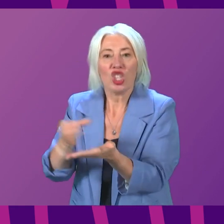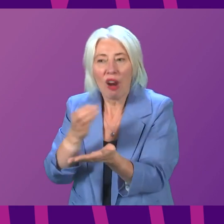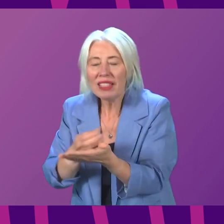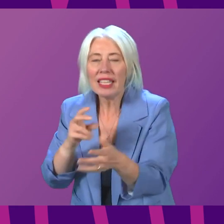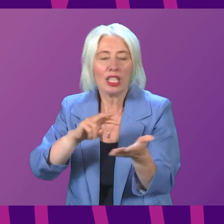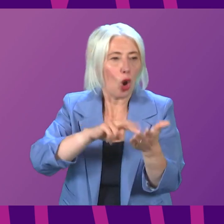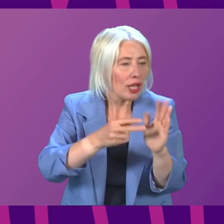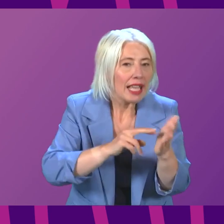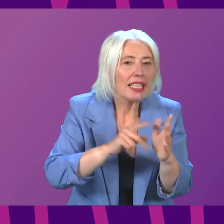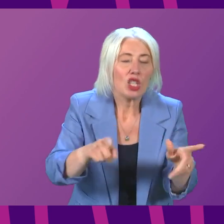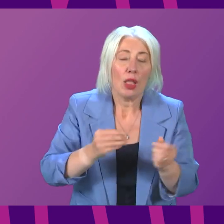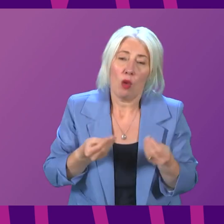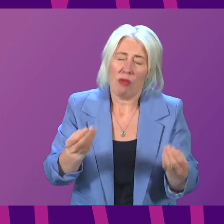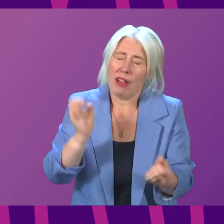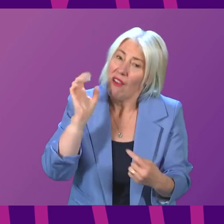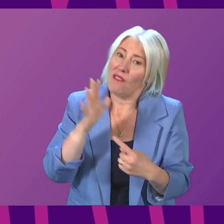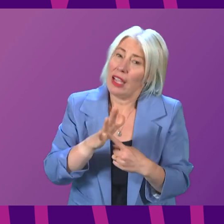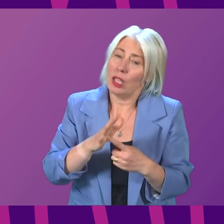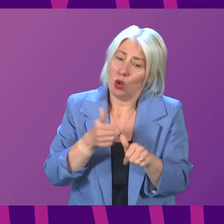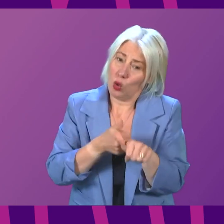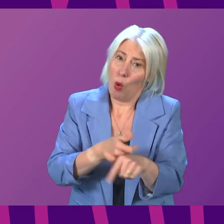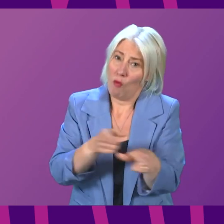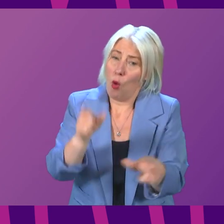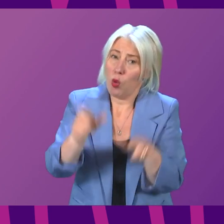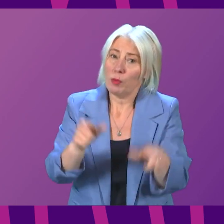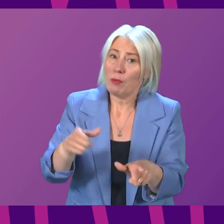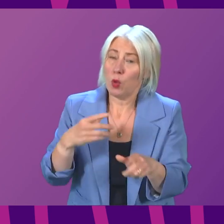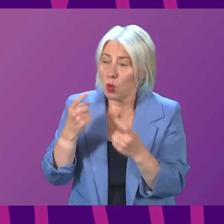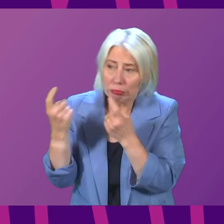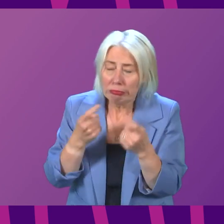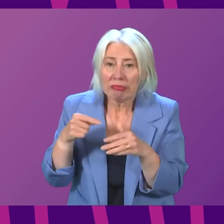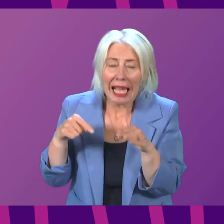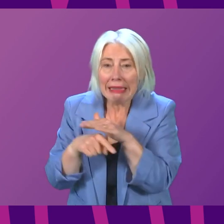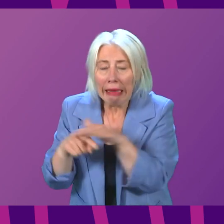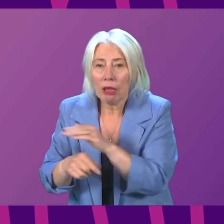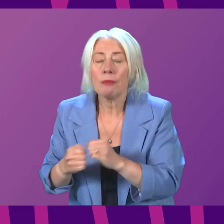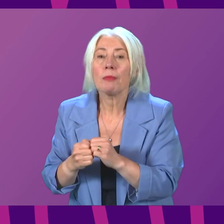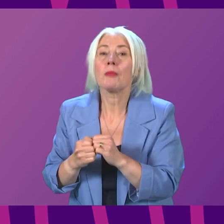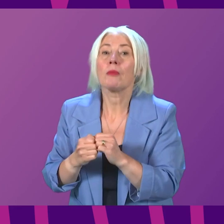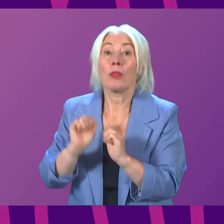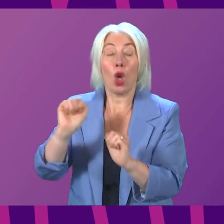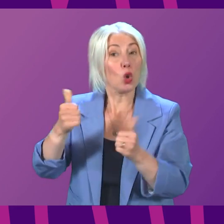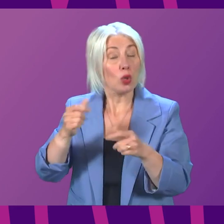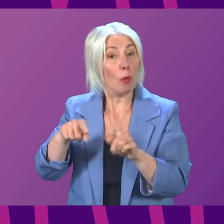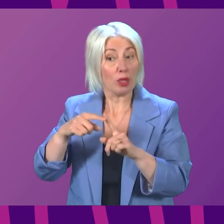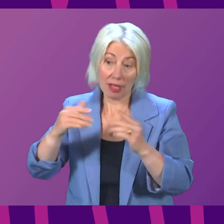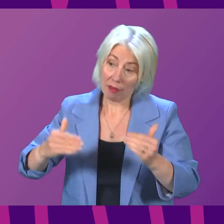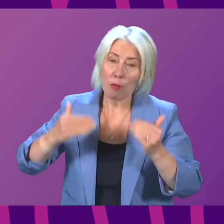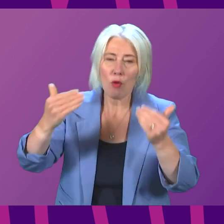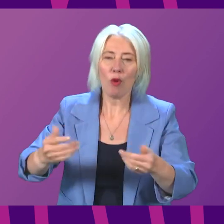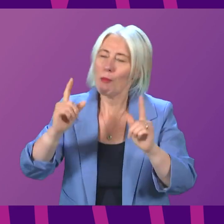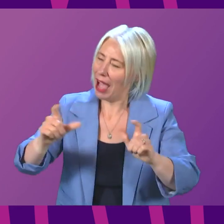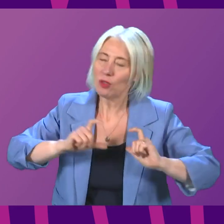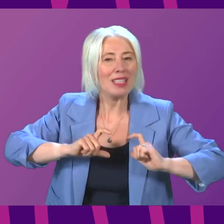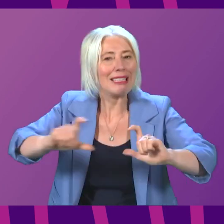who do provide vital support to those seeking asylum. While the funding announced for local authorities is a positive step, it must be sustainable